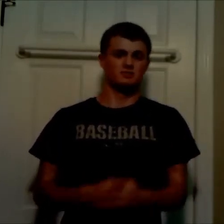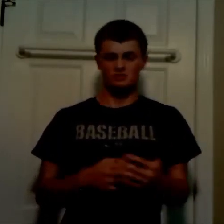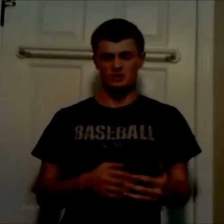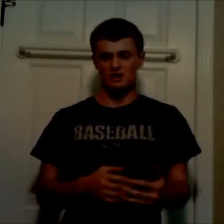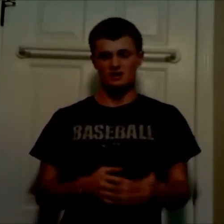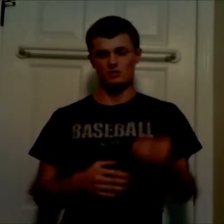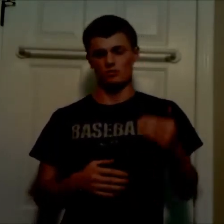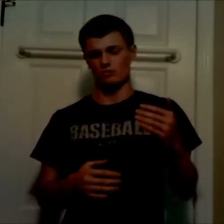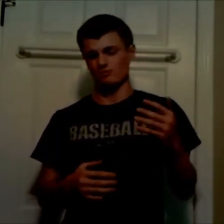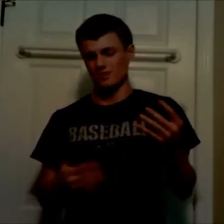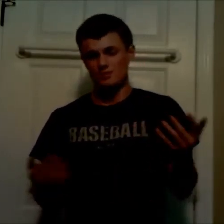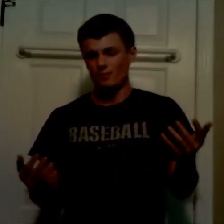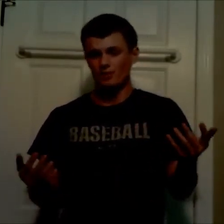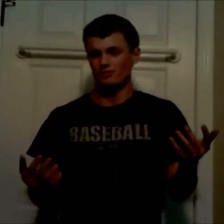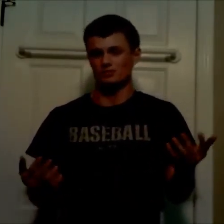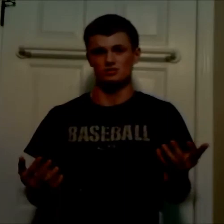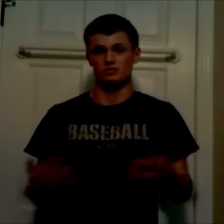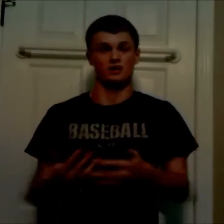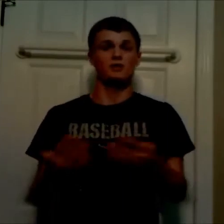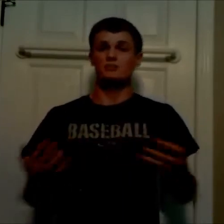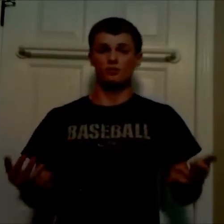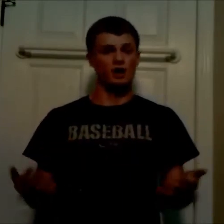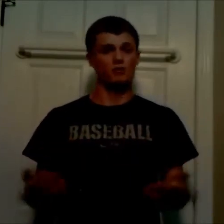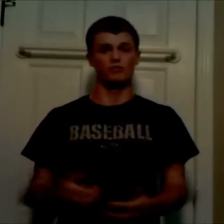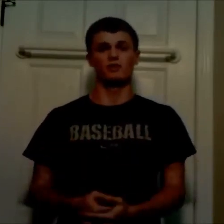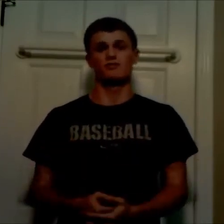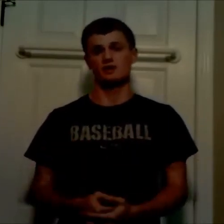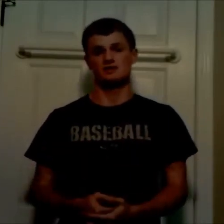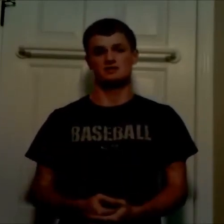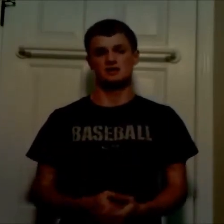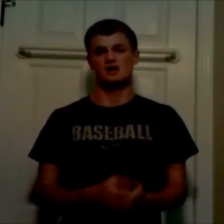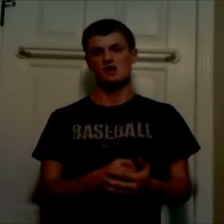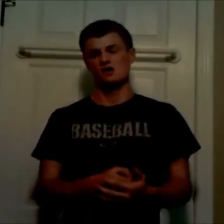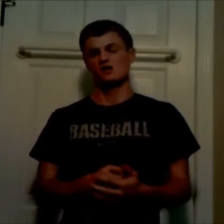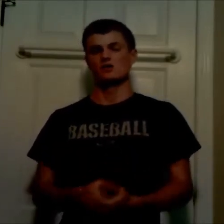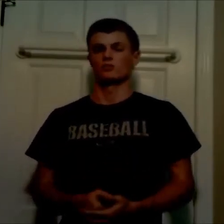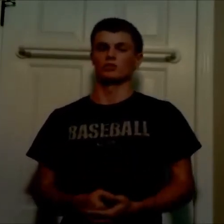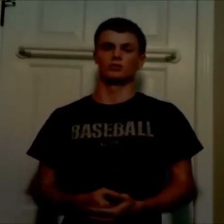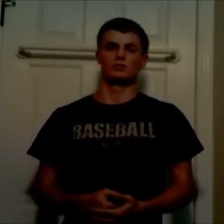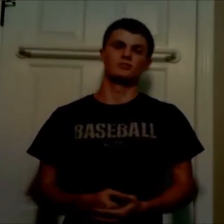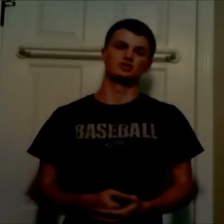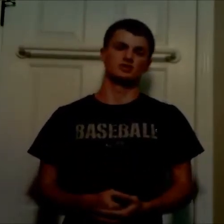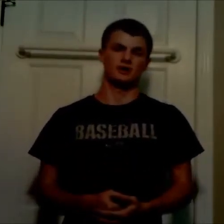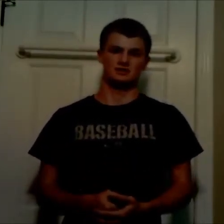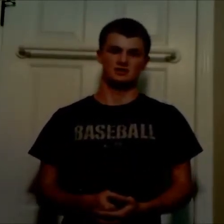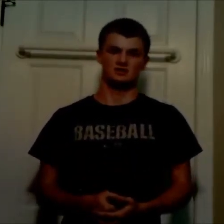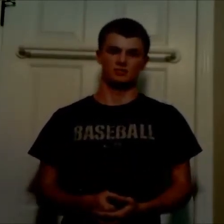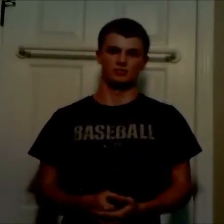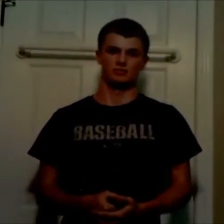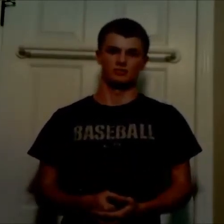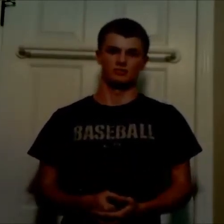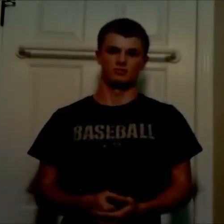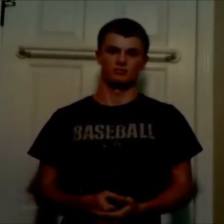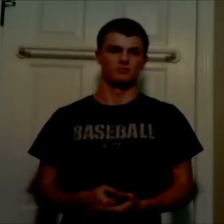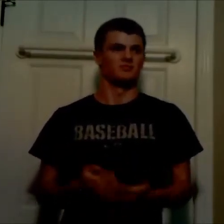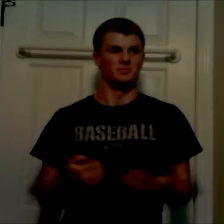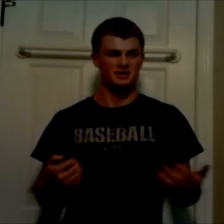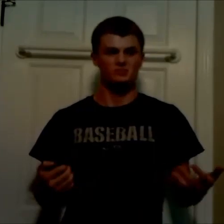Episode 9, maybe a month or two of now, it might be a while before they finally say, where we pushed it back to December. It makes